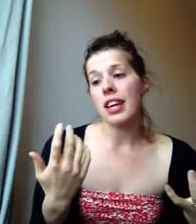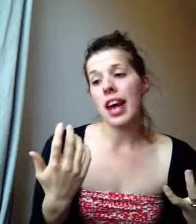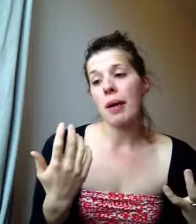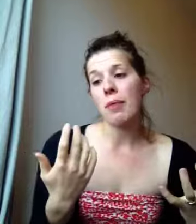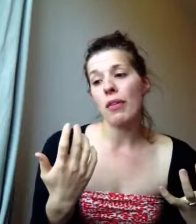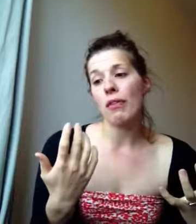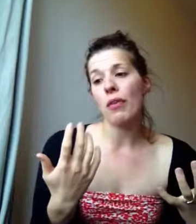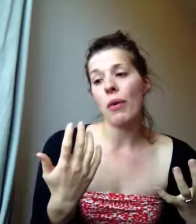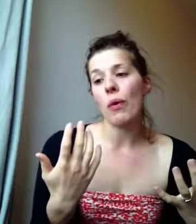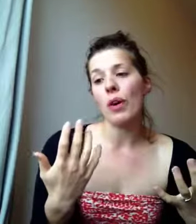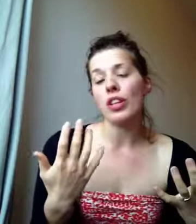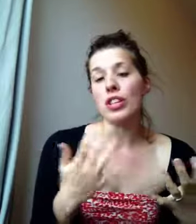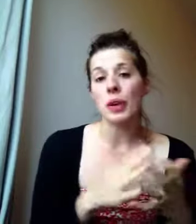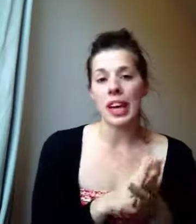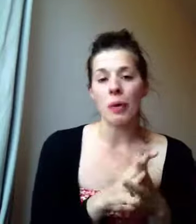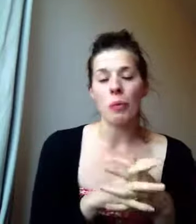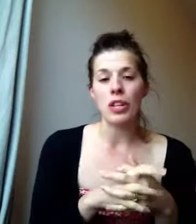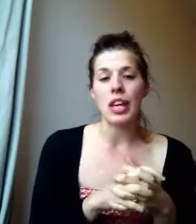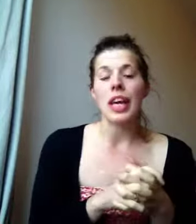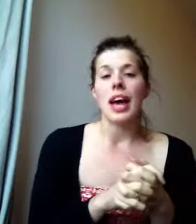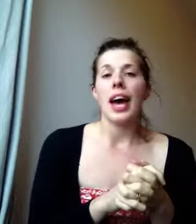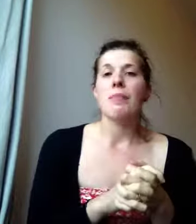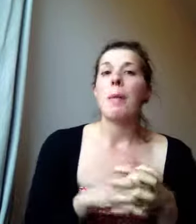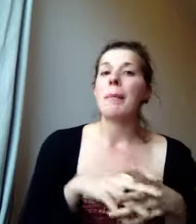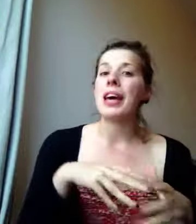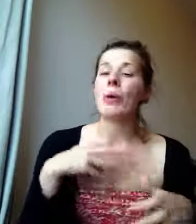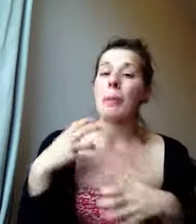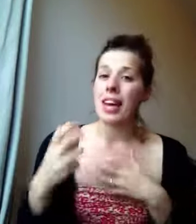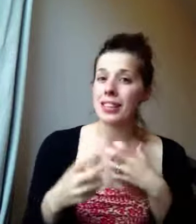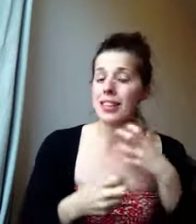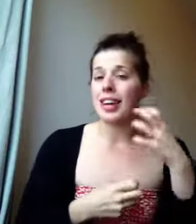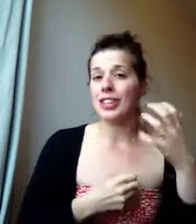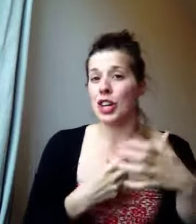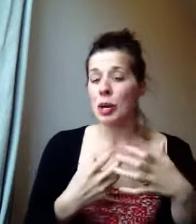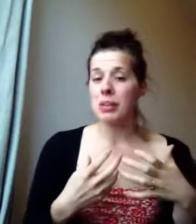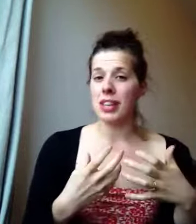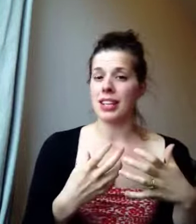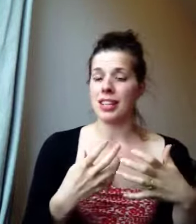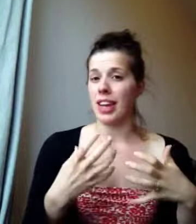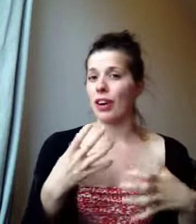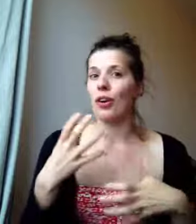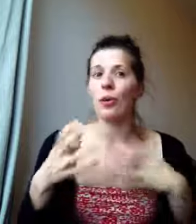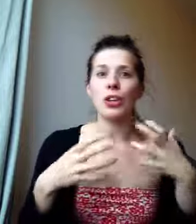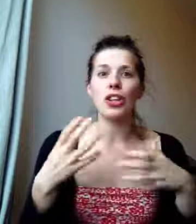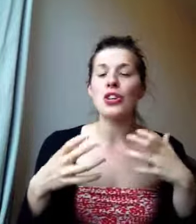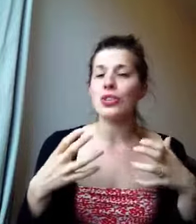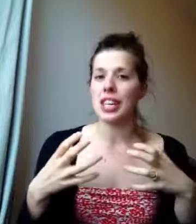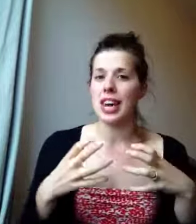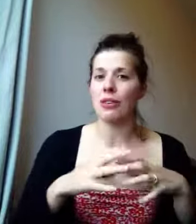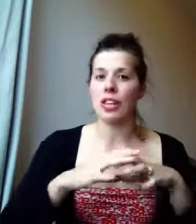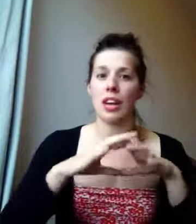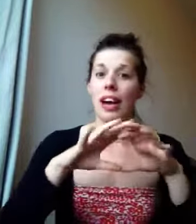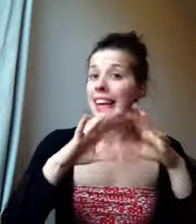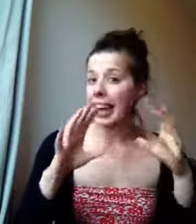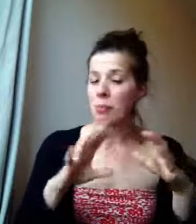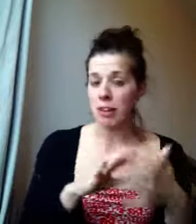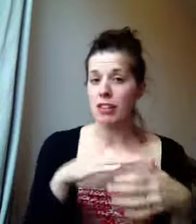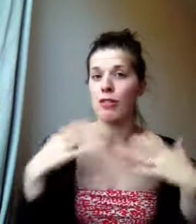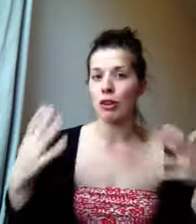for doing it would be all the pesticides and herbicides that are all used now to, again, because of our